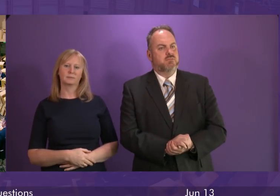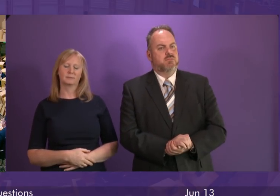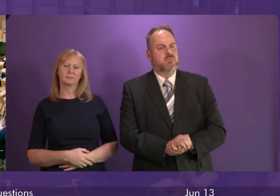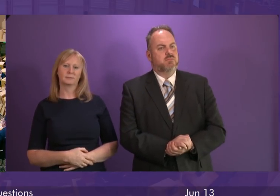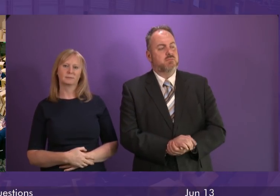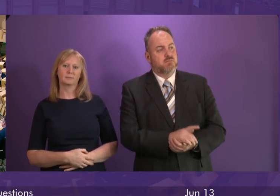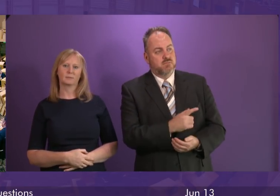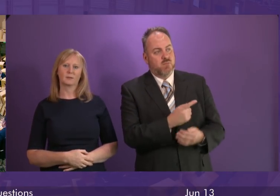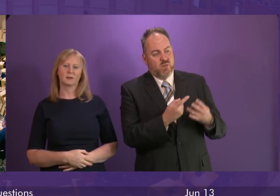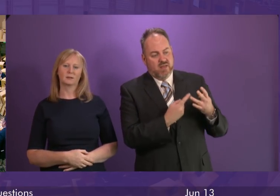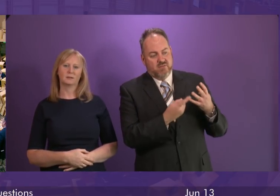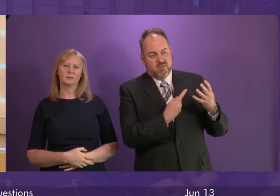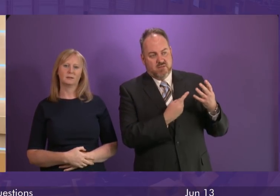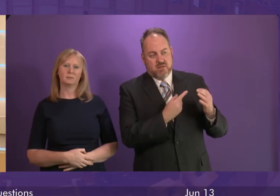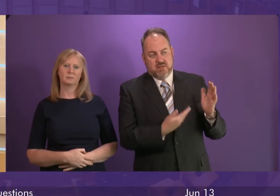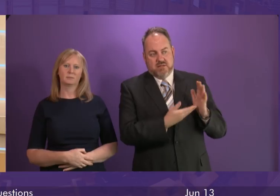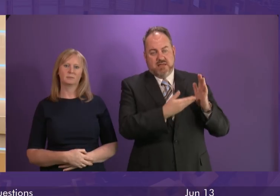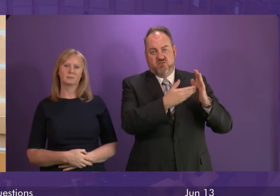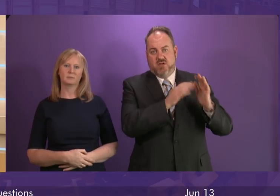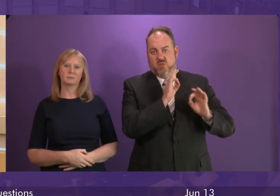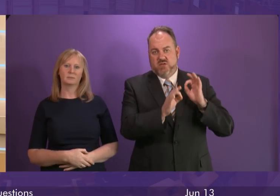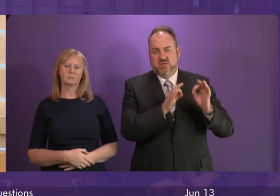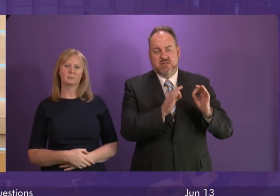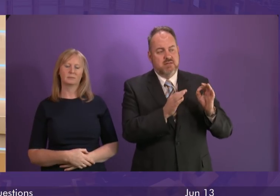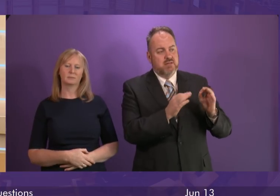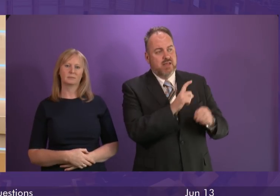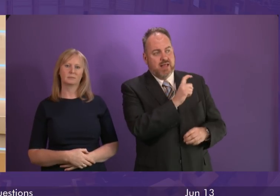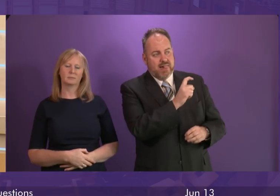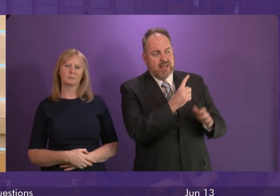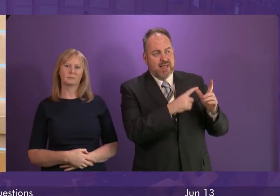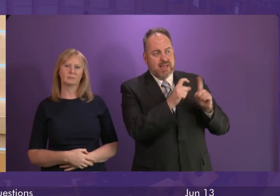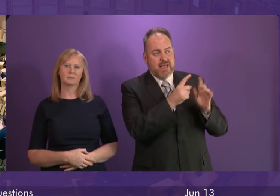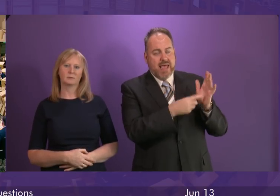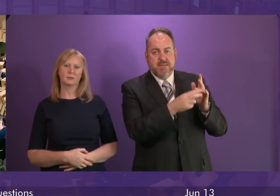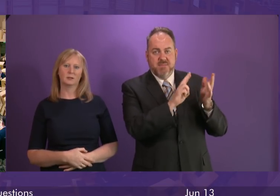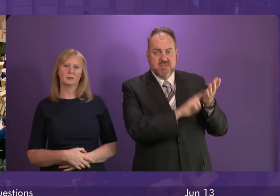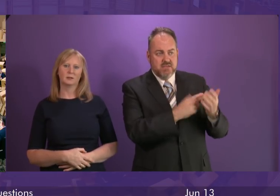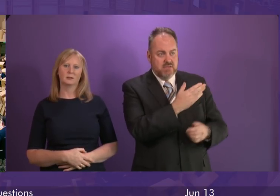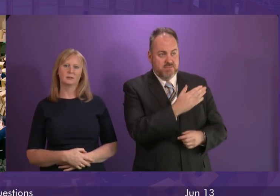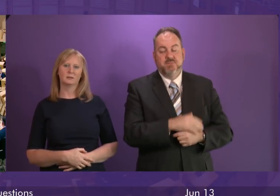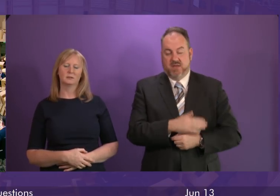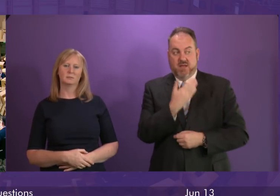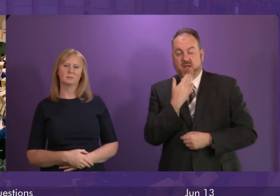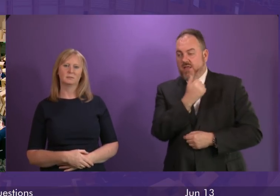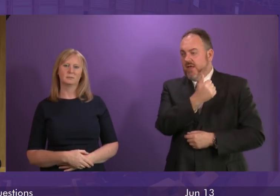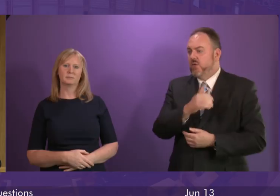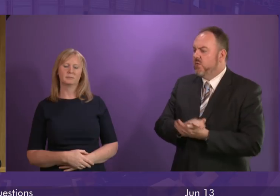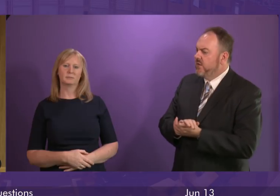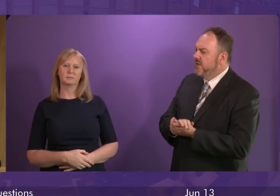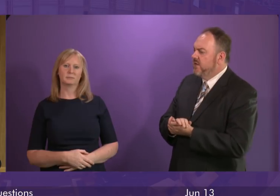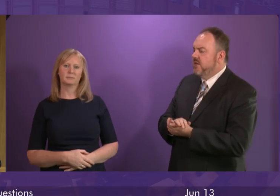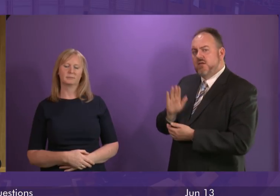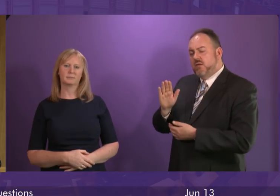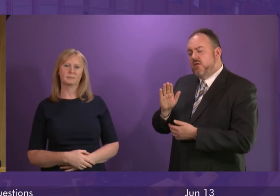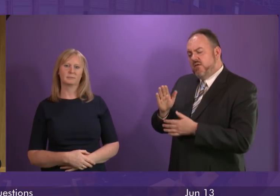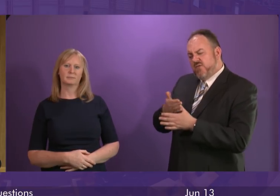We have a number of constituency supplementaries. Claire Adamson to be followed by Brian Whittle. Thank you, President Officer. First Minister,